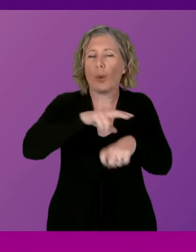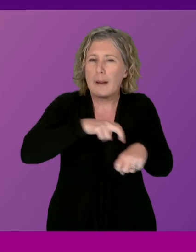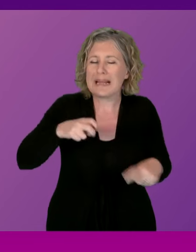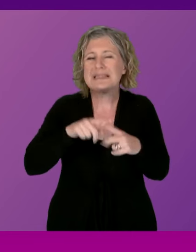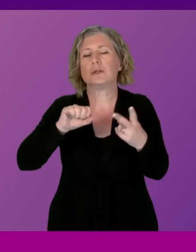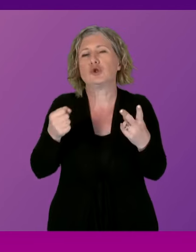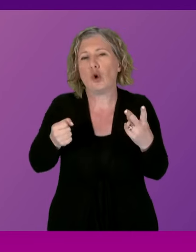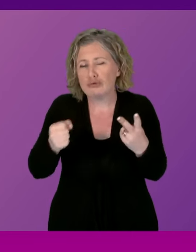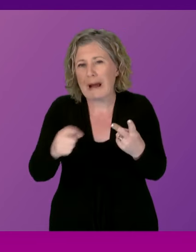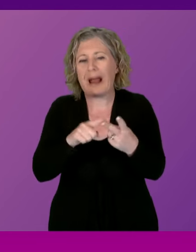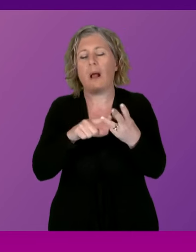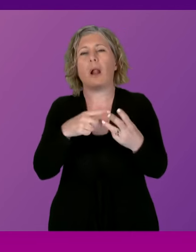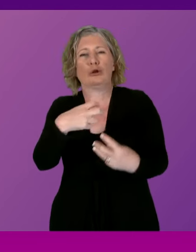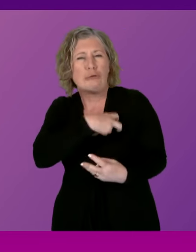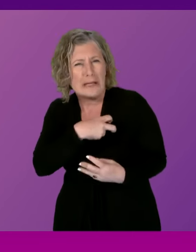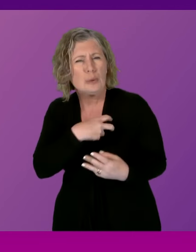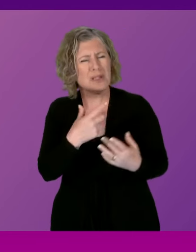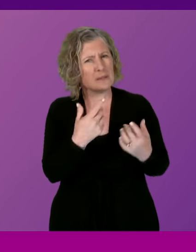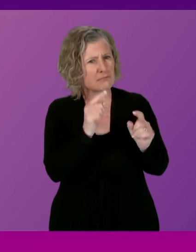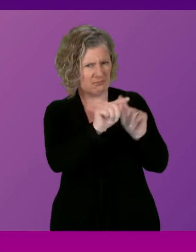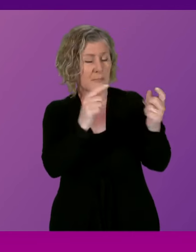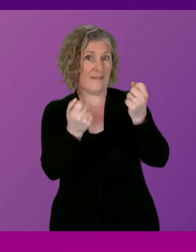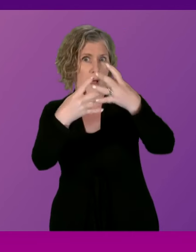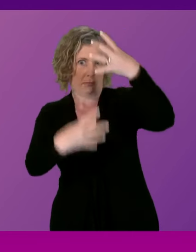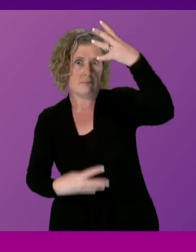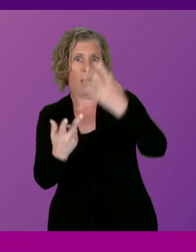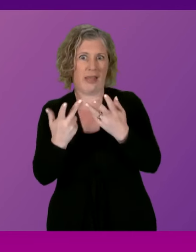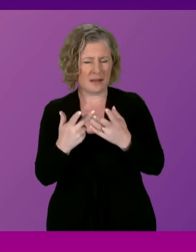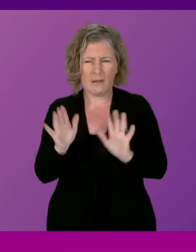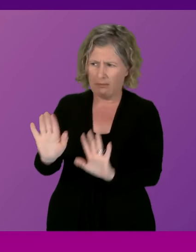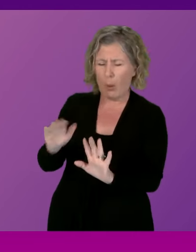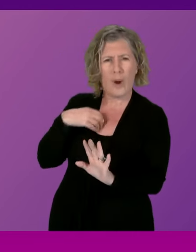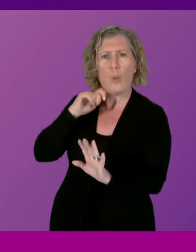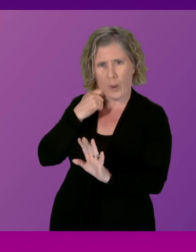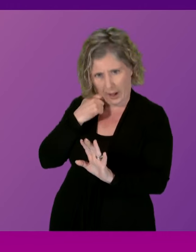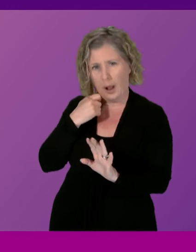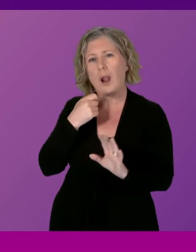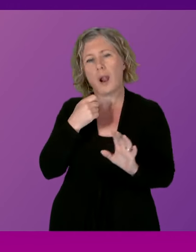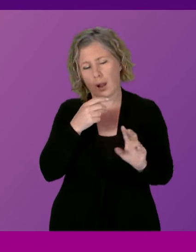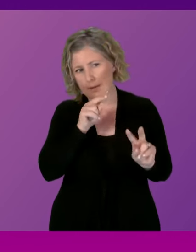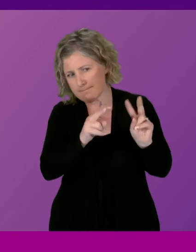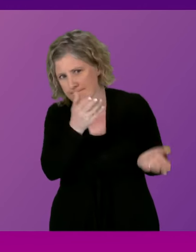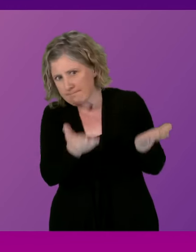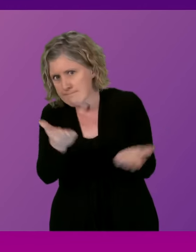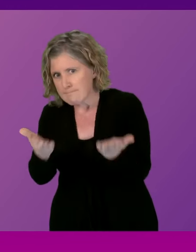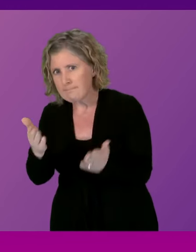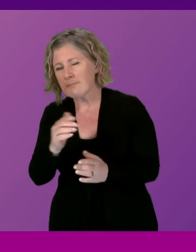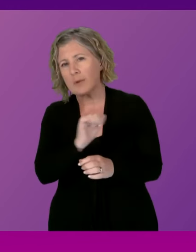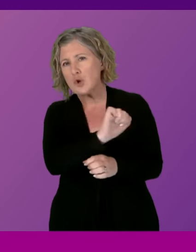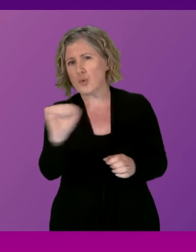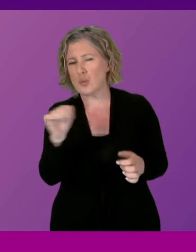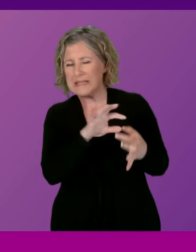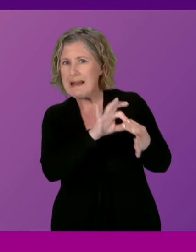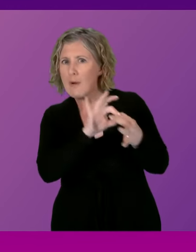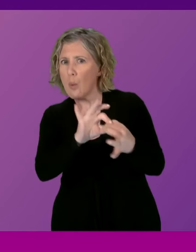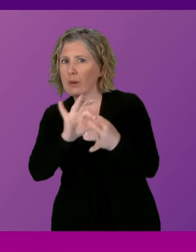trade unions and others. And I would say to Douglas Lumsden, we will give appropriate weight to those stakeholders. He, I'm sure,